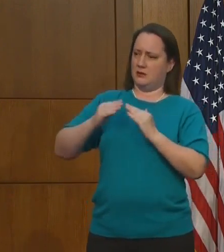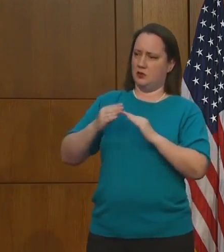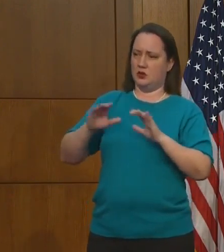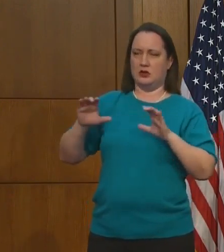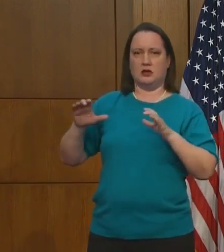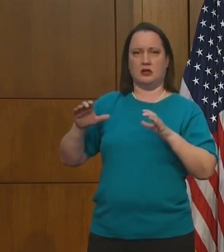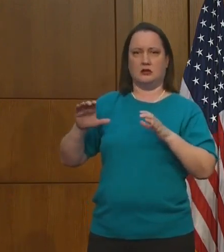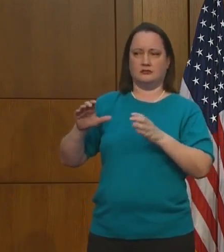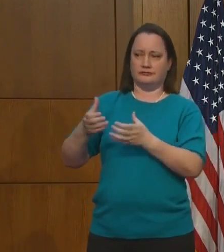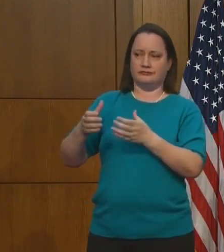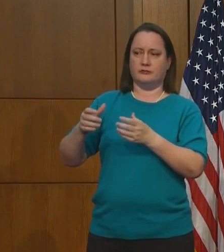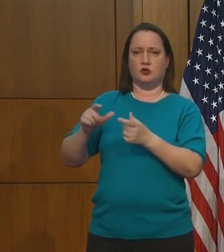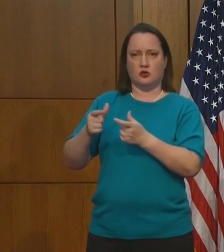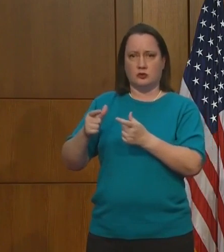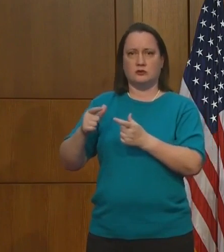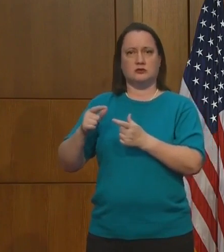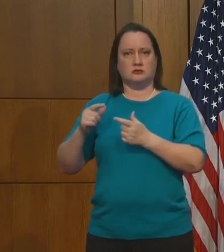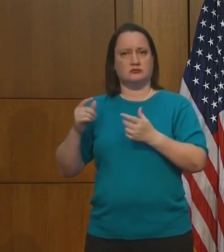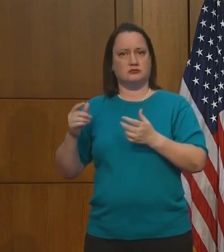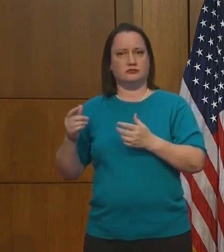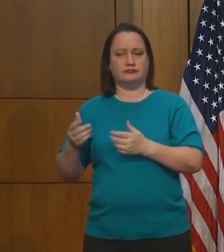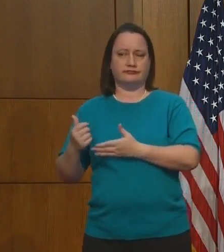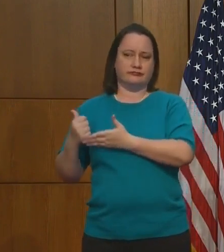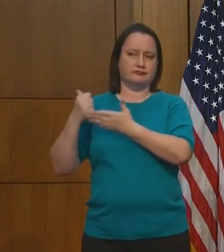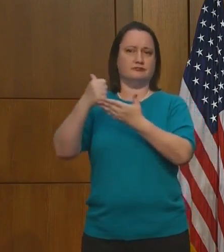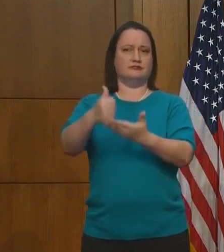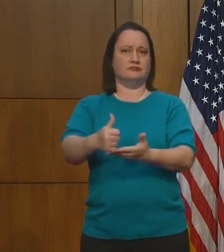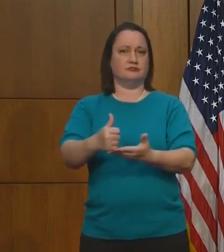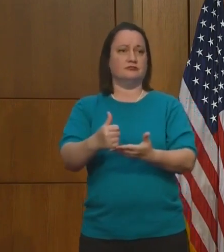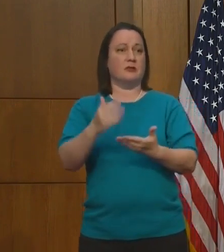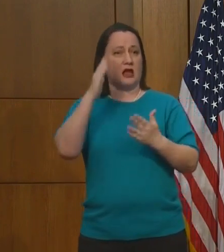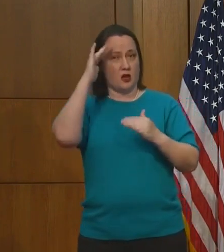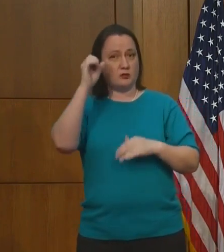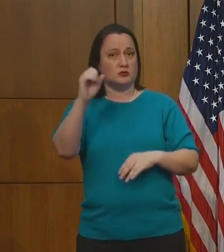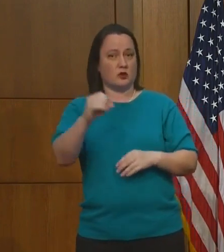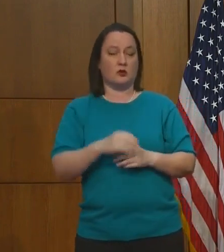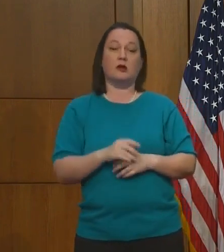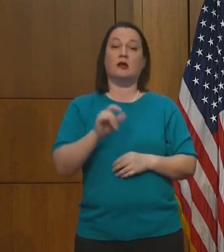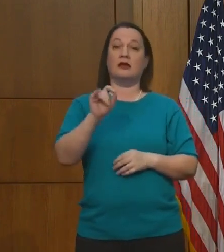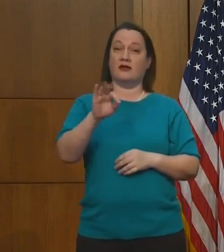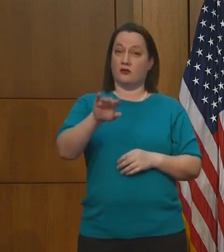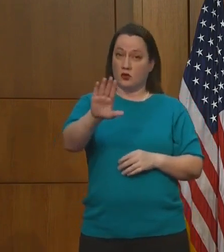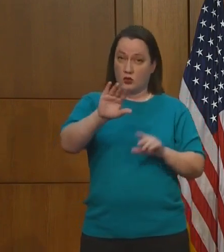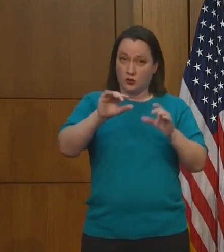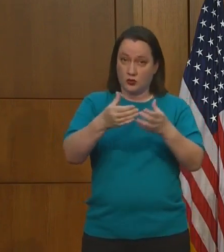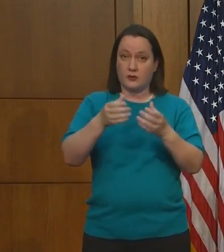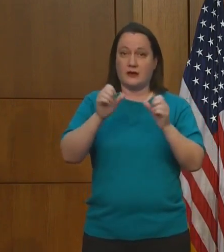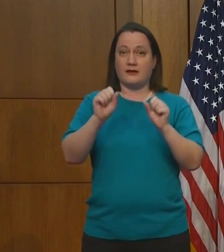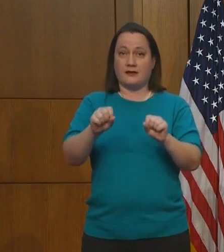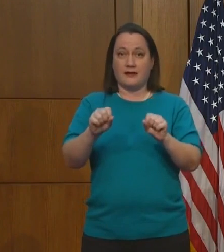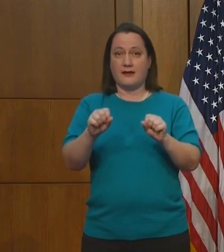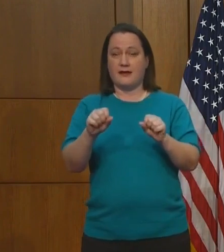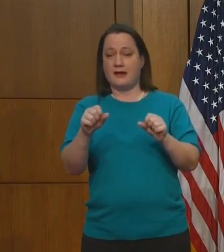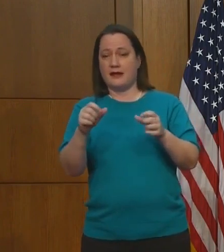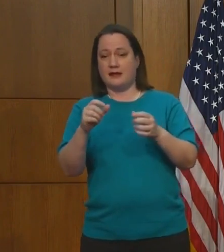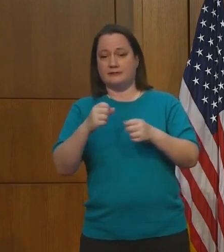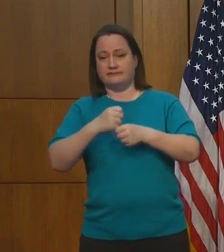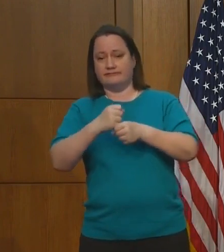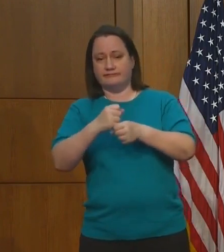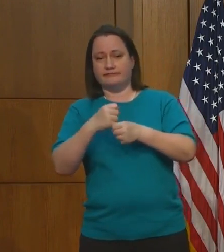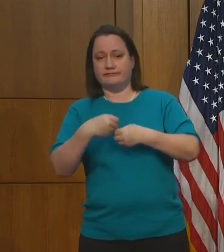I hope that can be the case here. If you're a group that can help provide face coverings to people who don't have them,